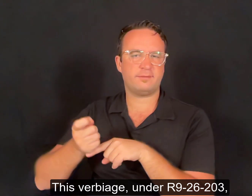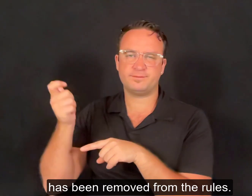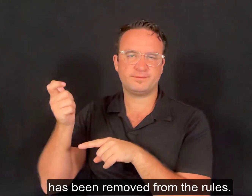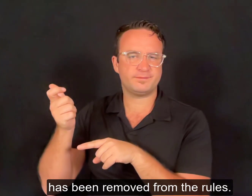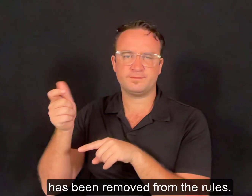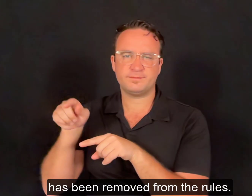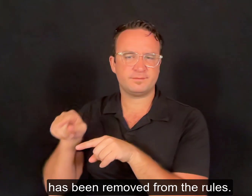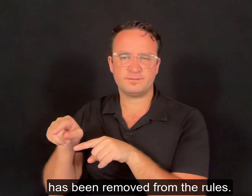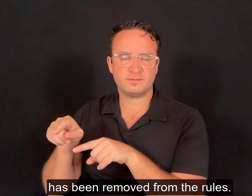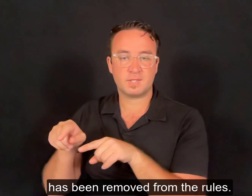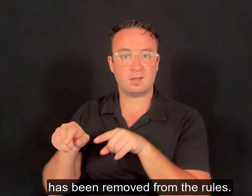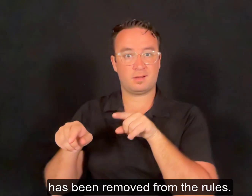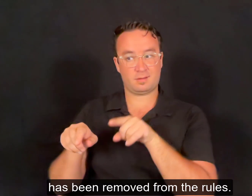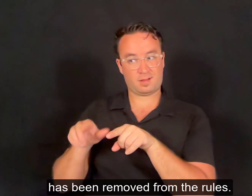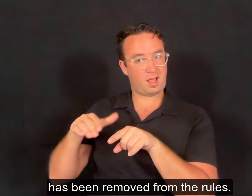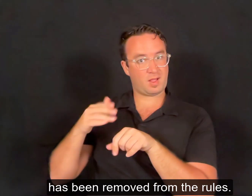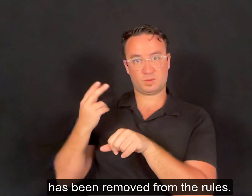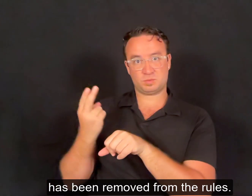has been removed from the rules.